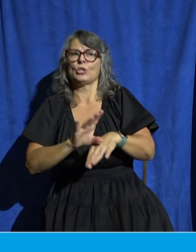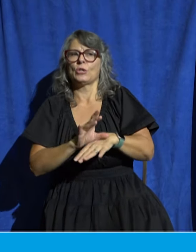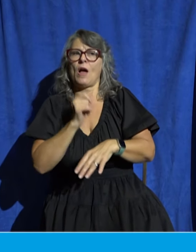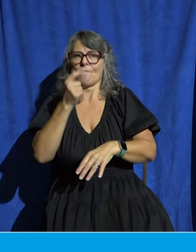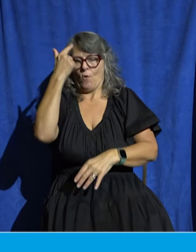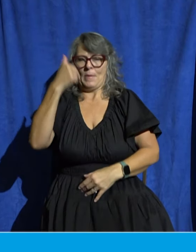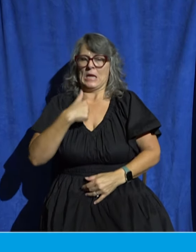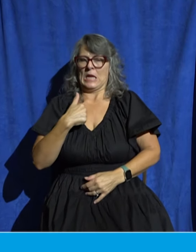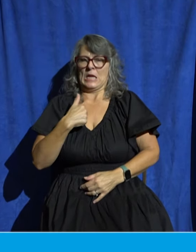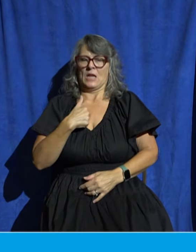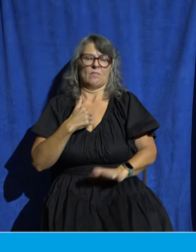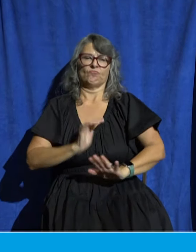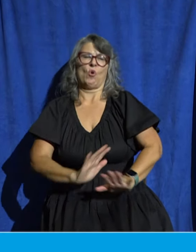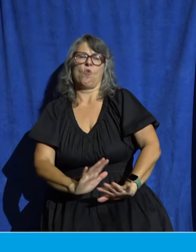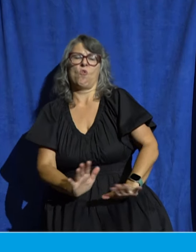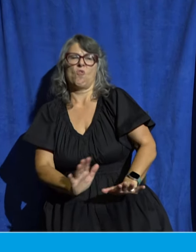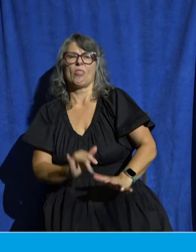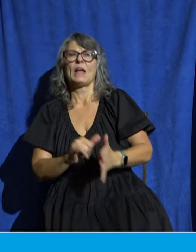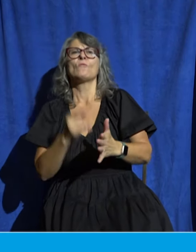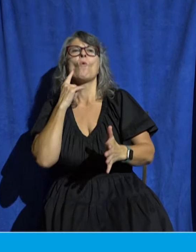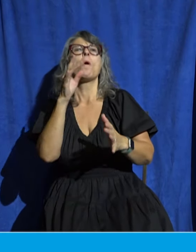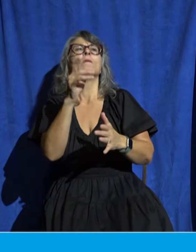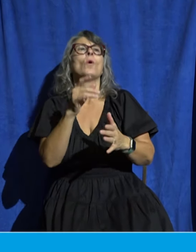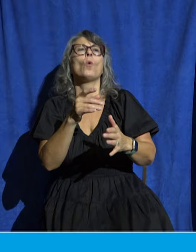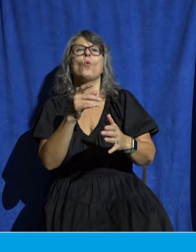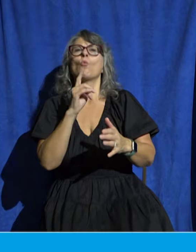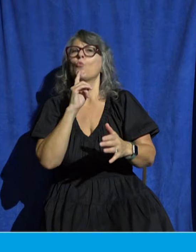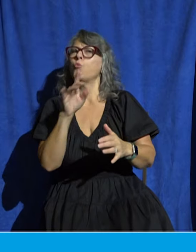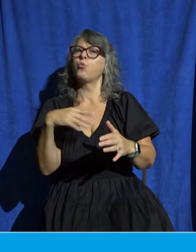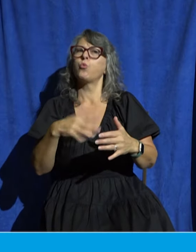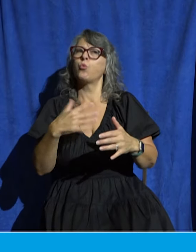the joy and blessing that comes when God works through your gifting and serving.